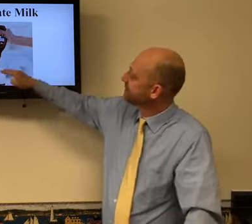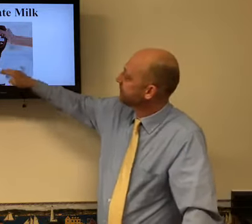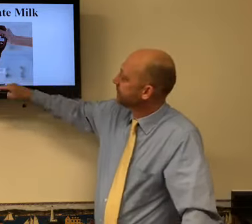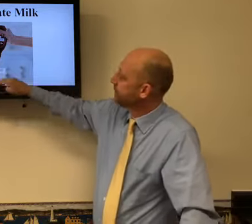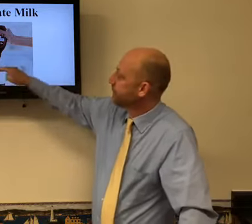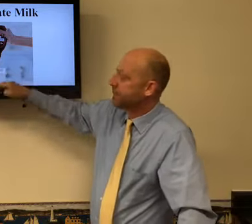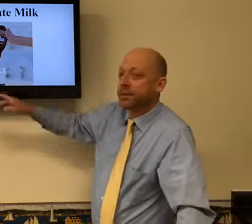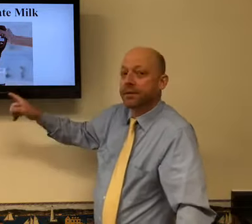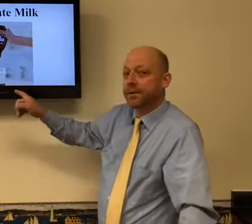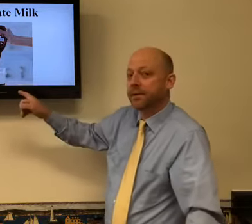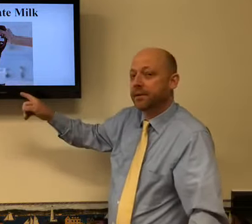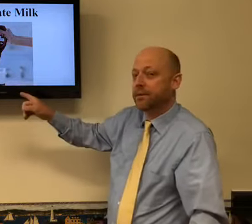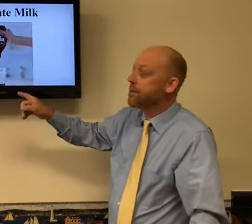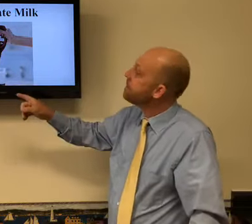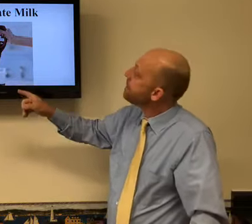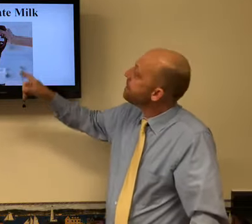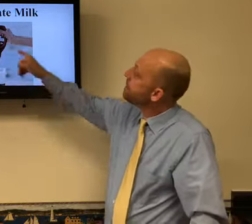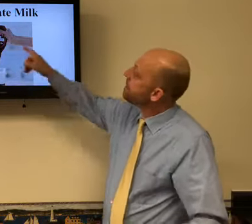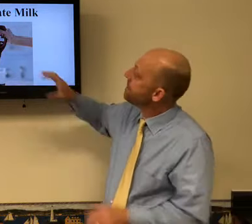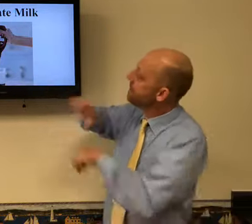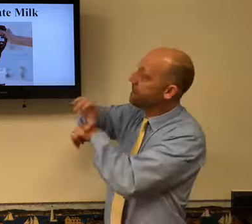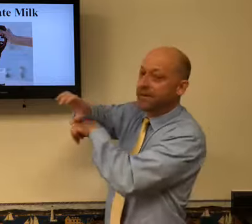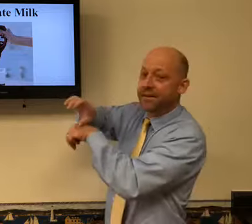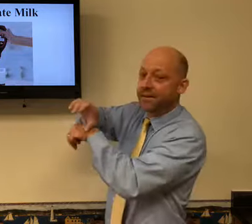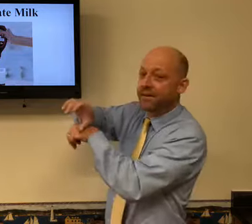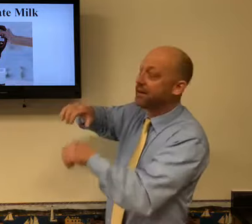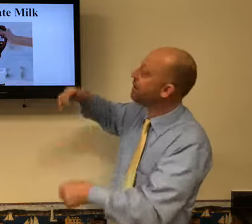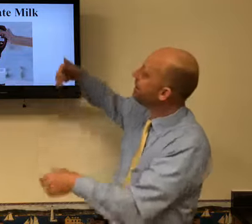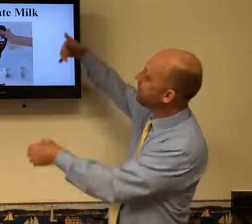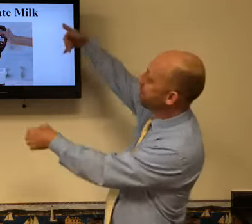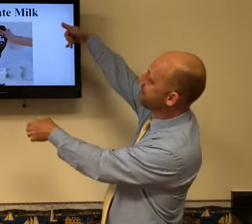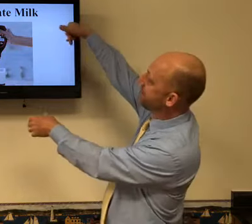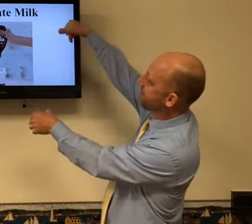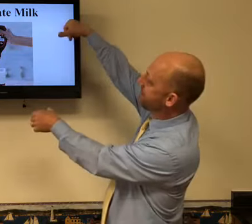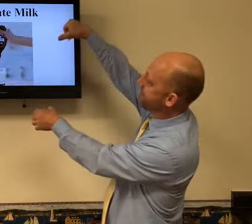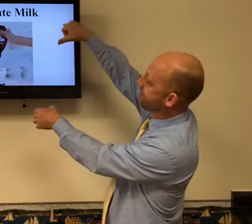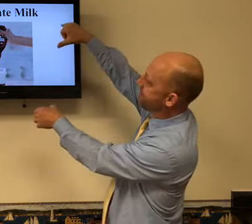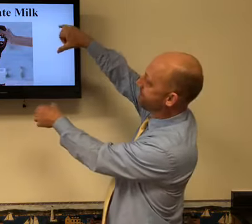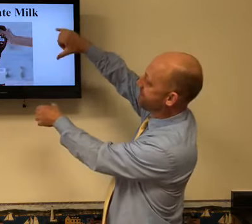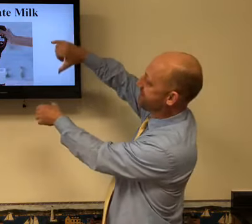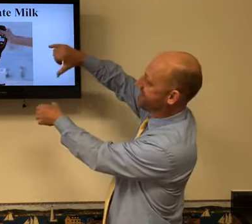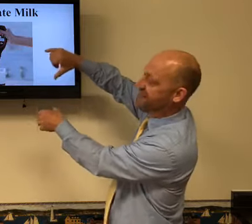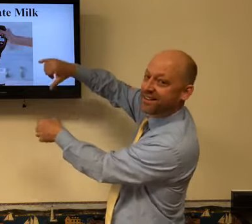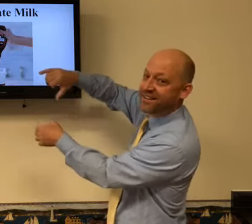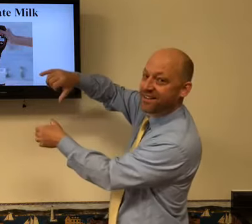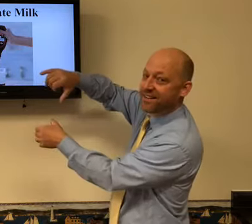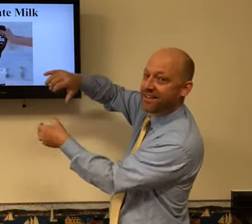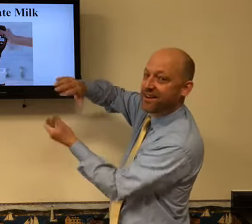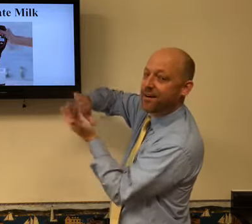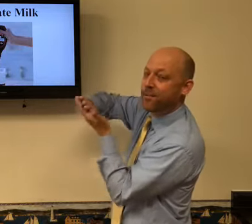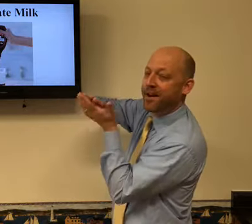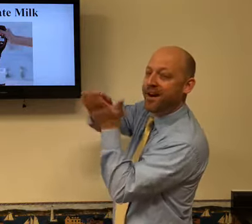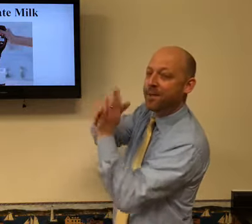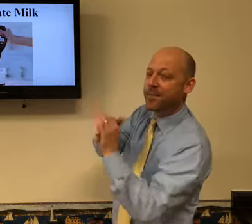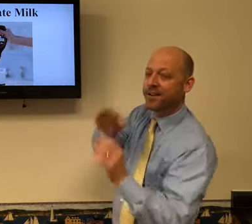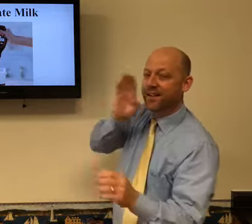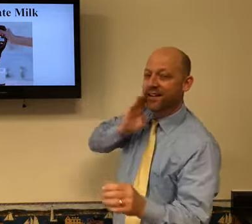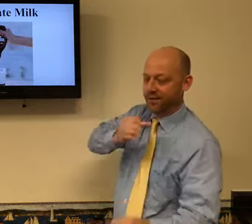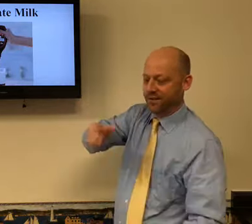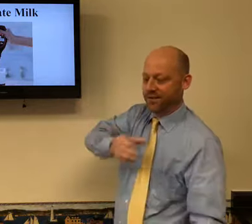See the white milk there? And then they're pouring chocolate into that milk and it's